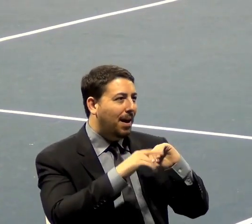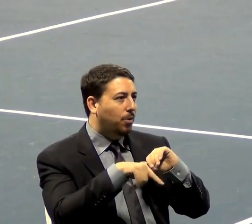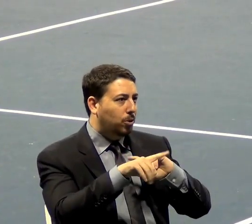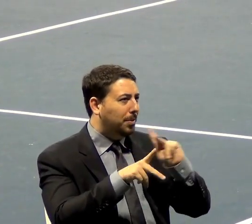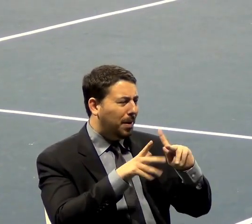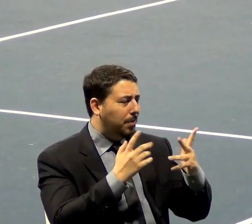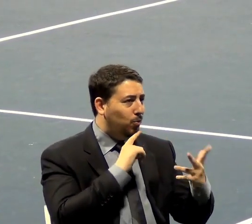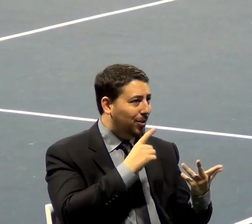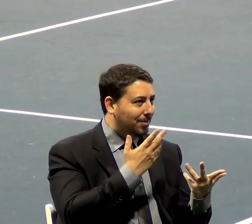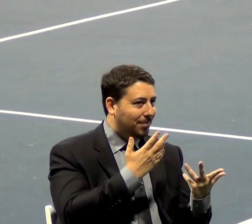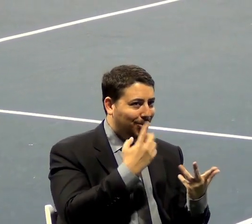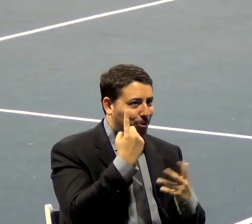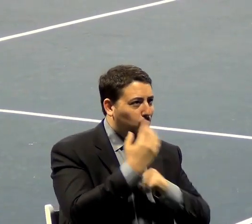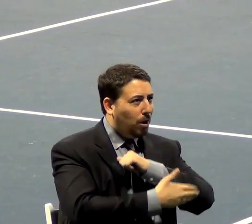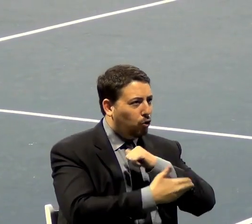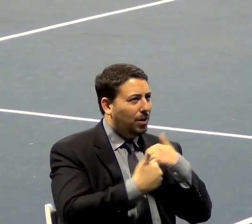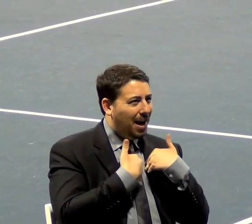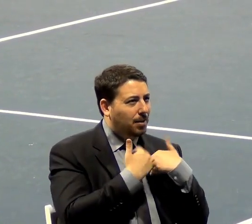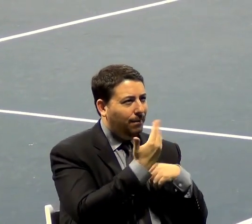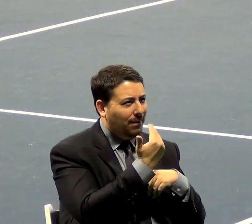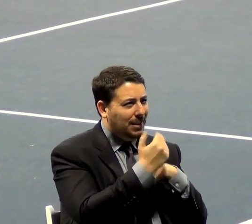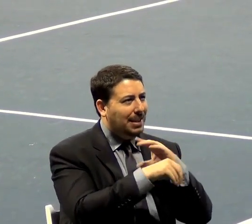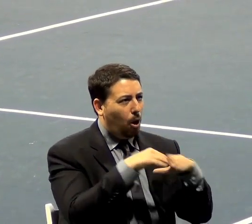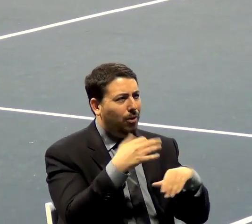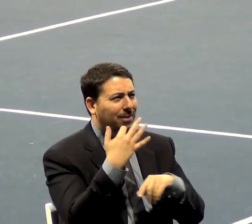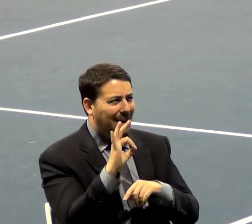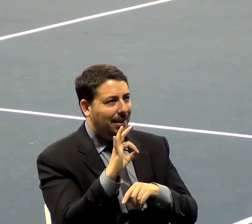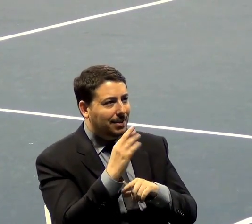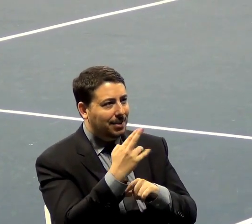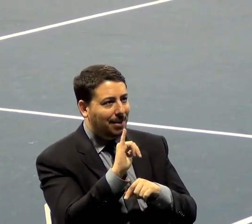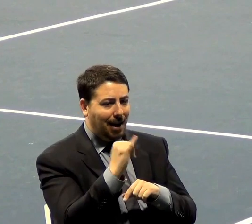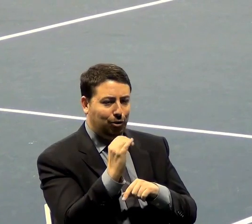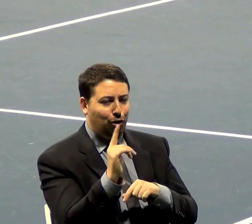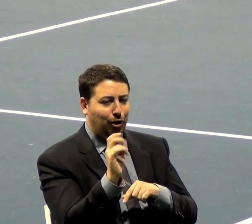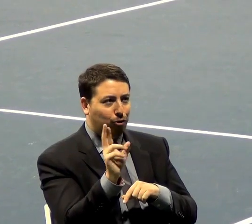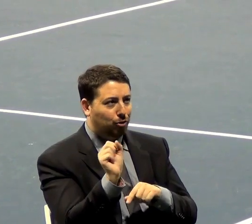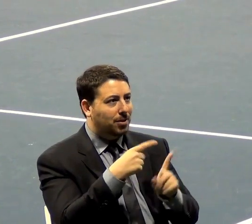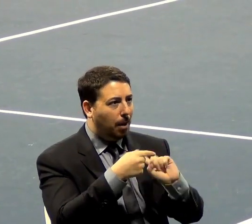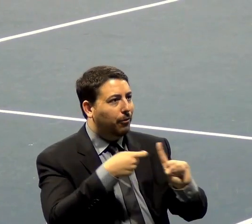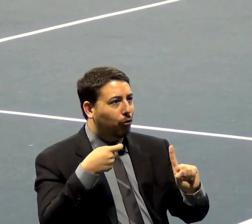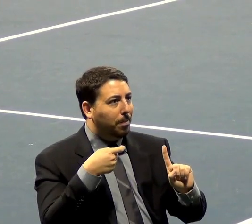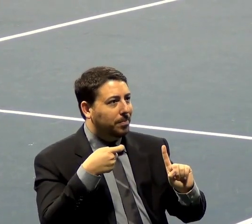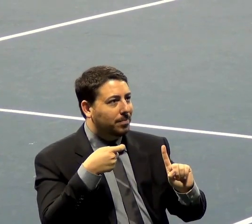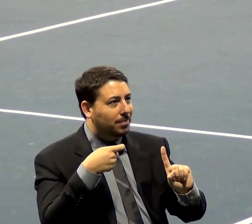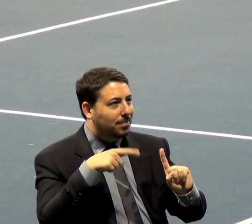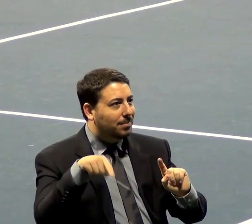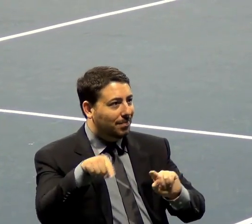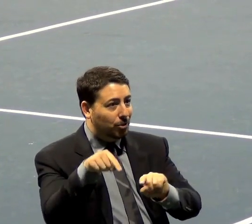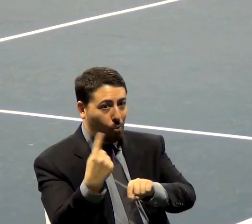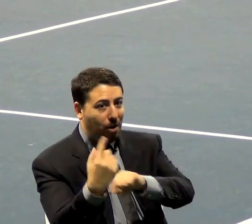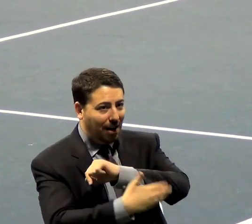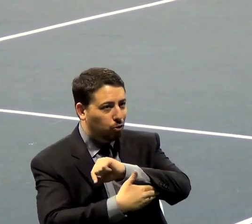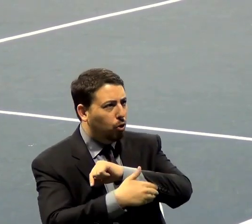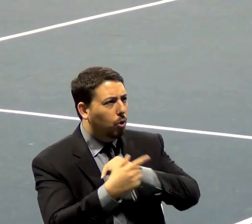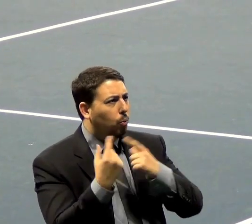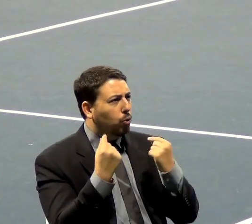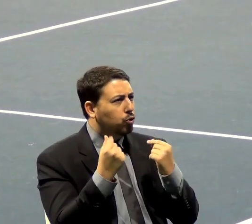about that country that had 15 out of the 19 terrorists? What do we do with them? Absolutely nothing. But